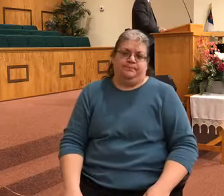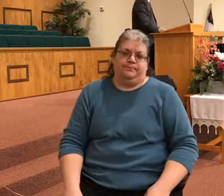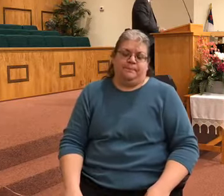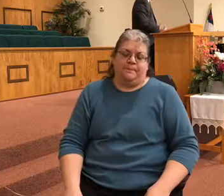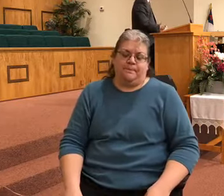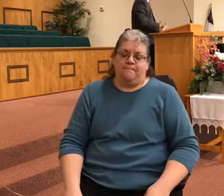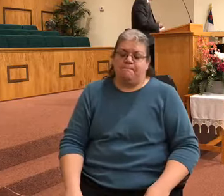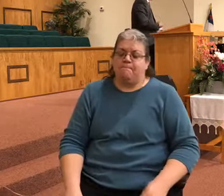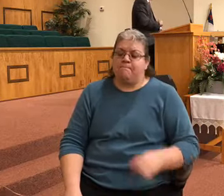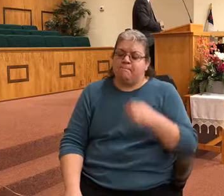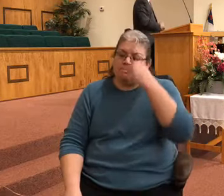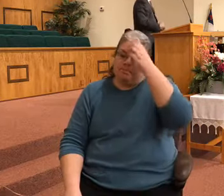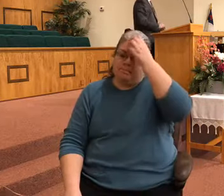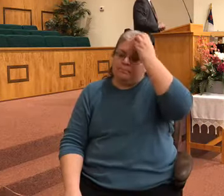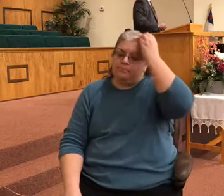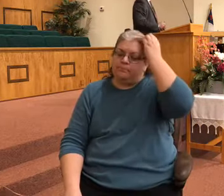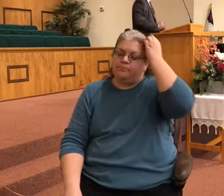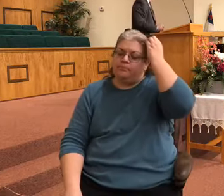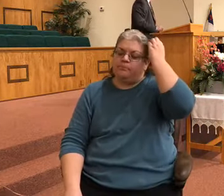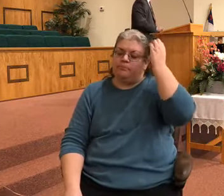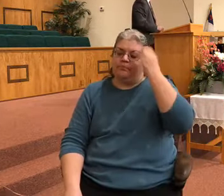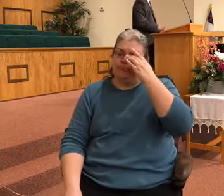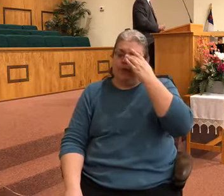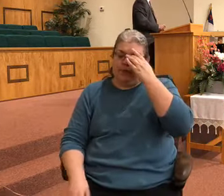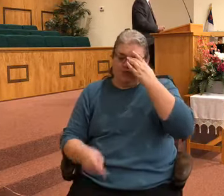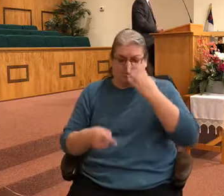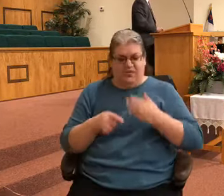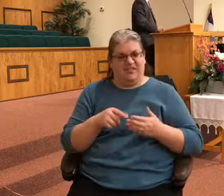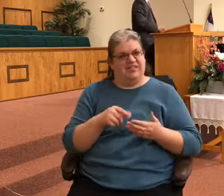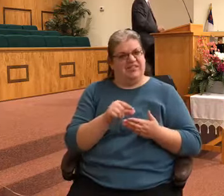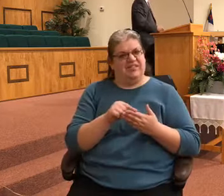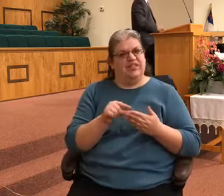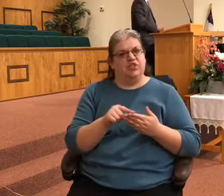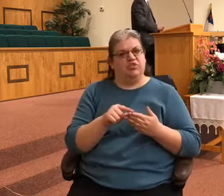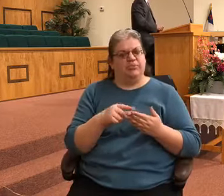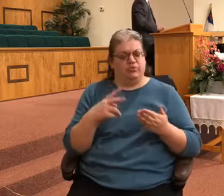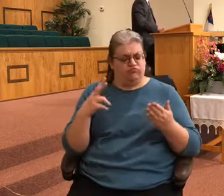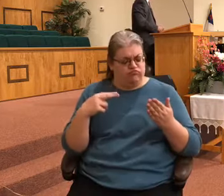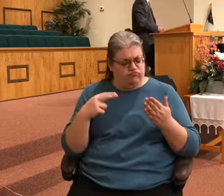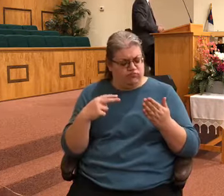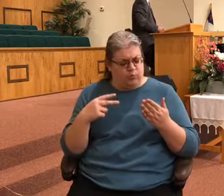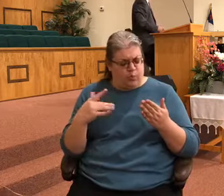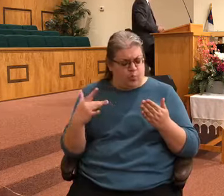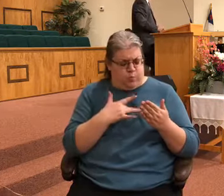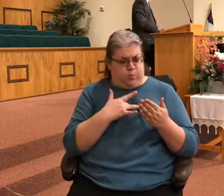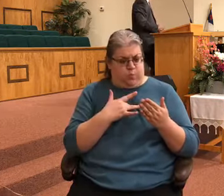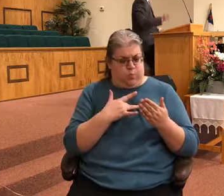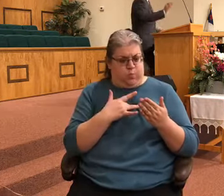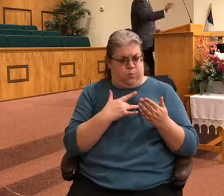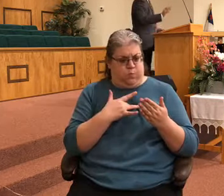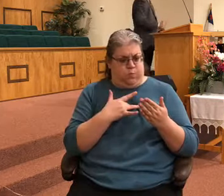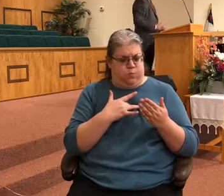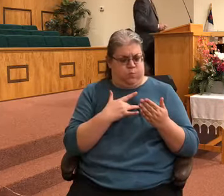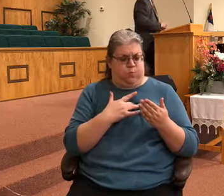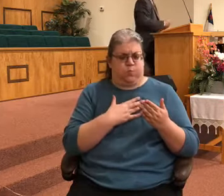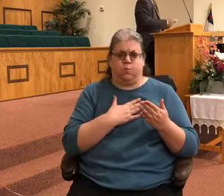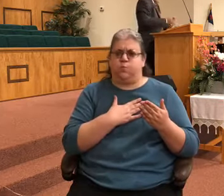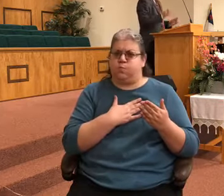That's why this passage of scripture spoke to me this week because I need it. Right now one of my